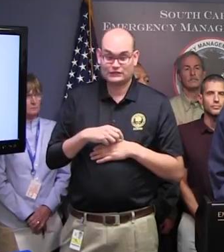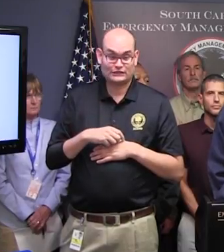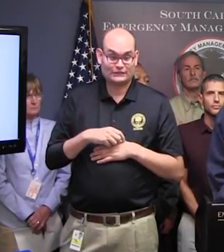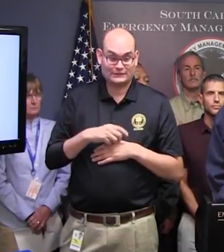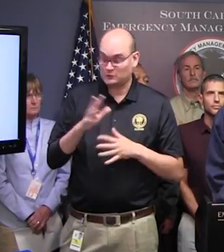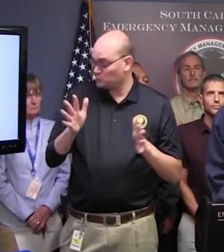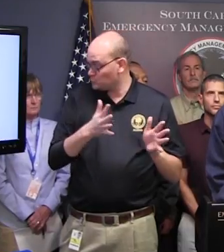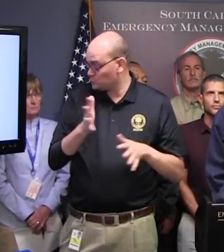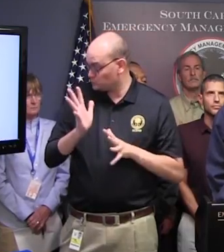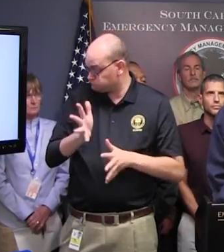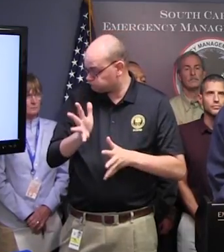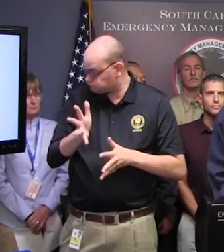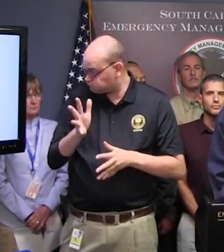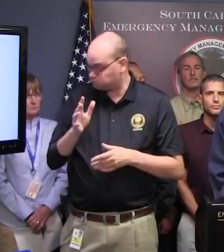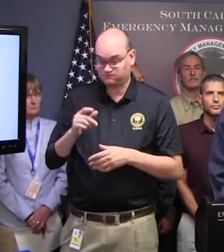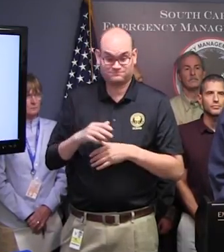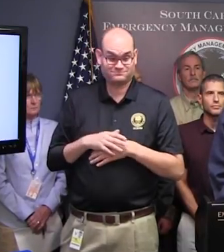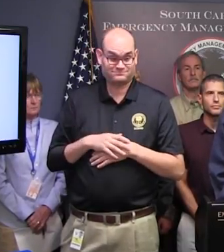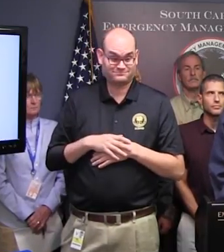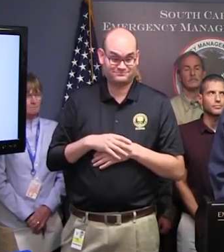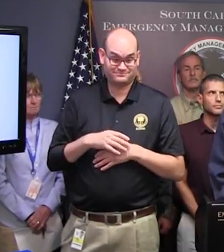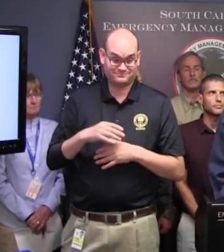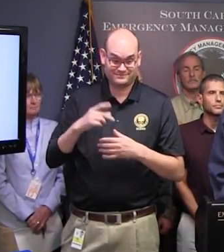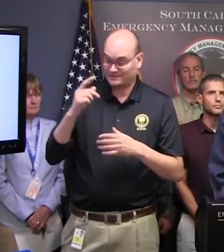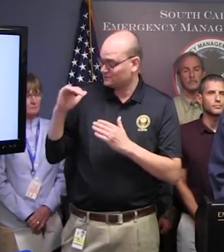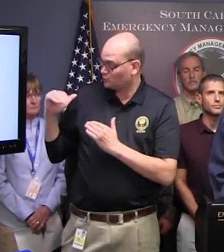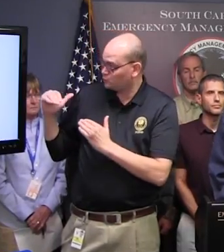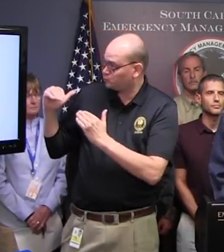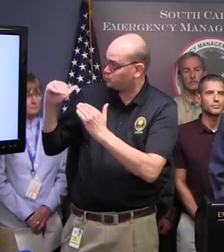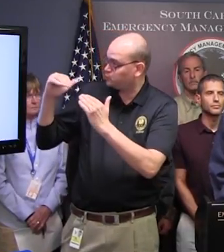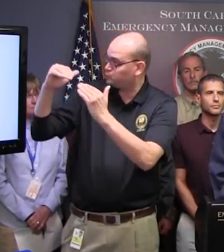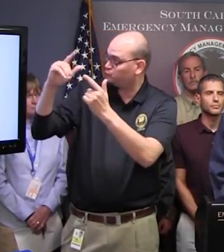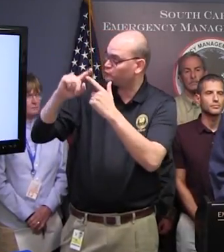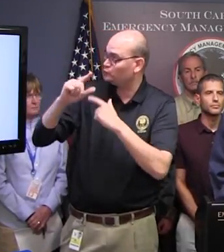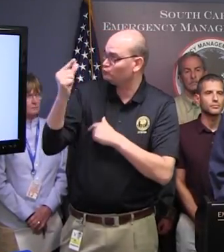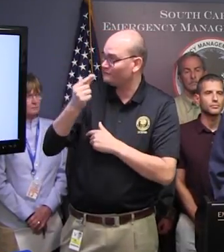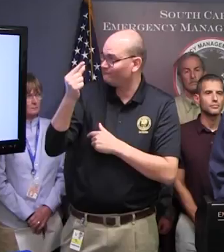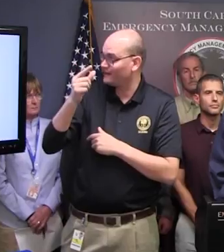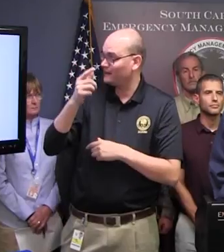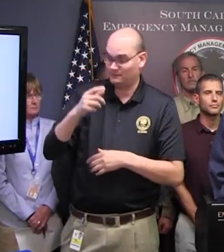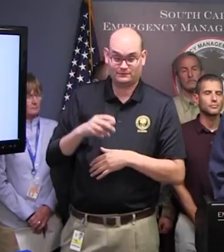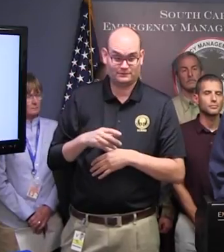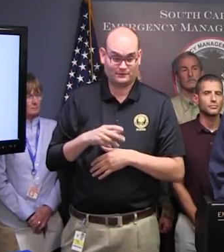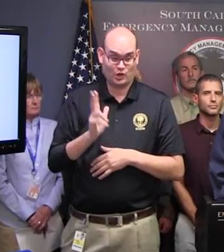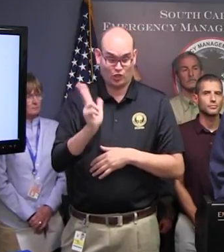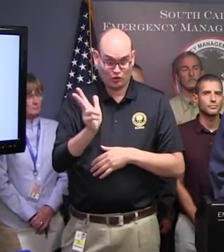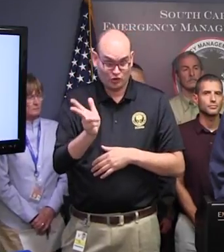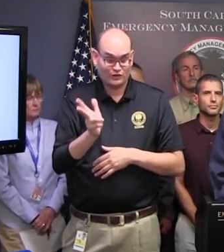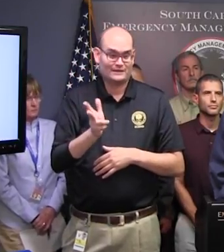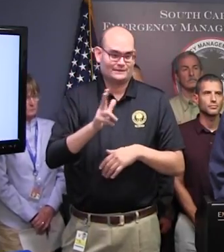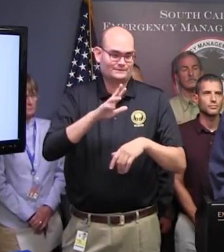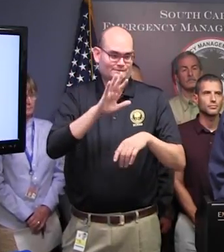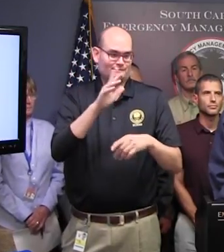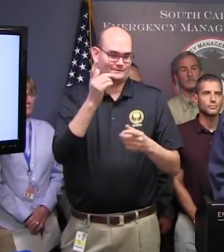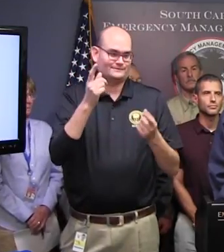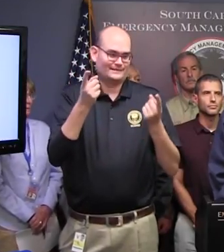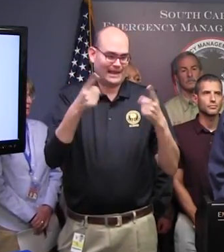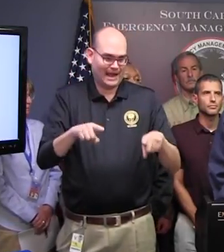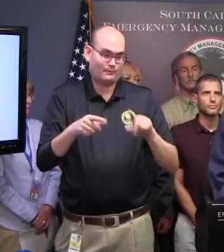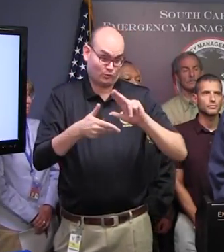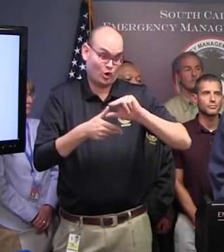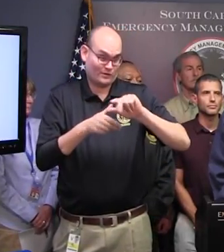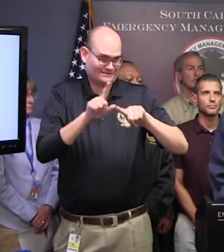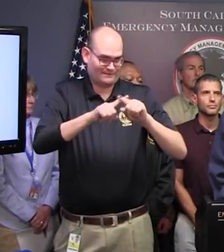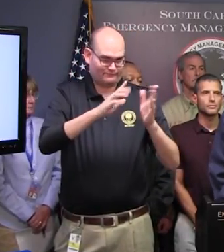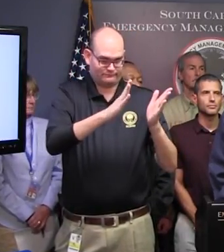And they go all across the state, and, of course, they will go higher as we go forward. They will extend well into South Carolina